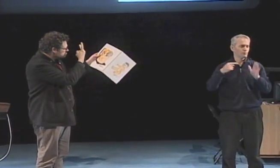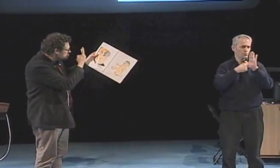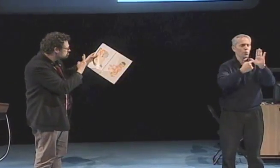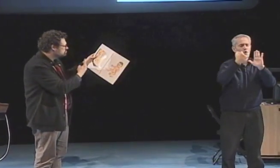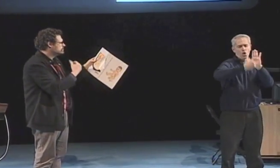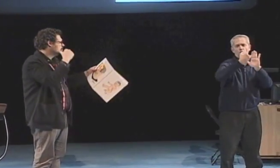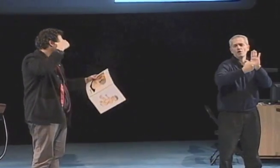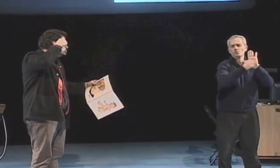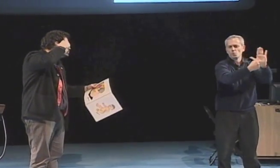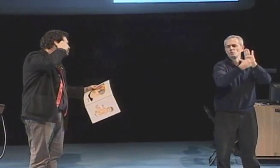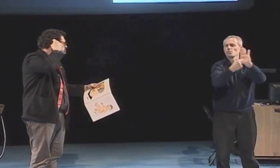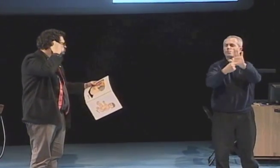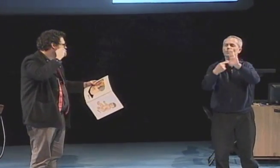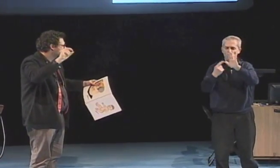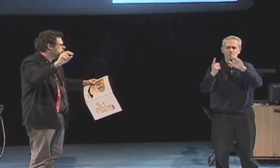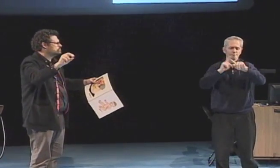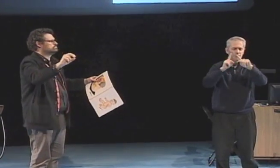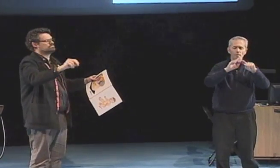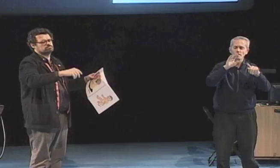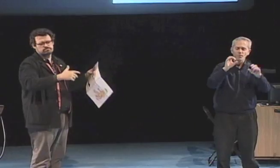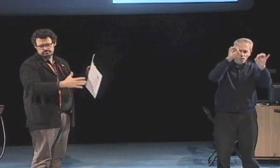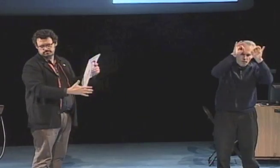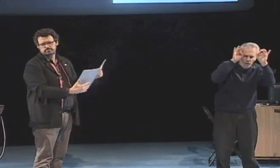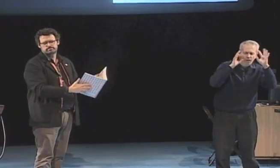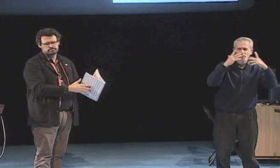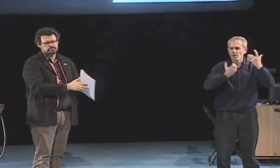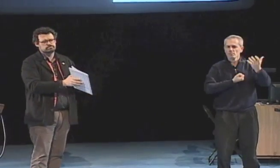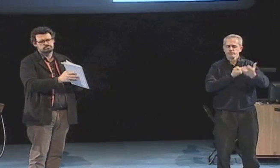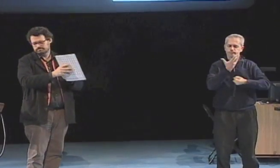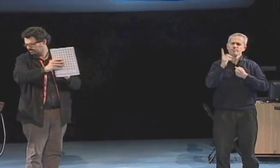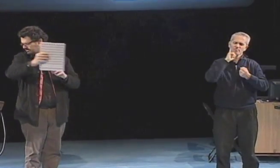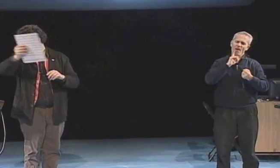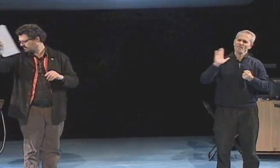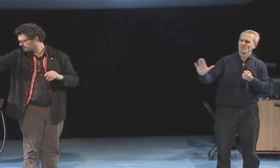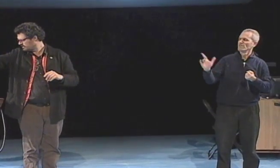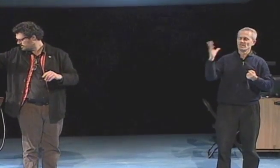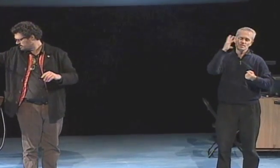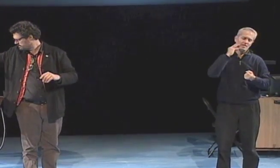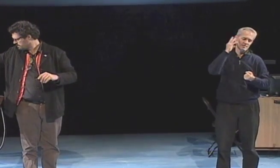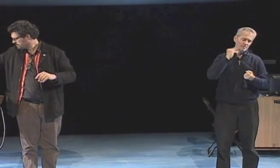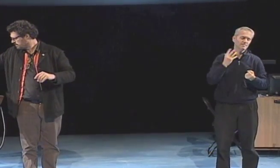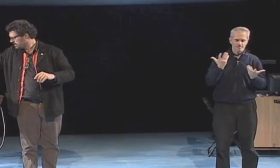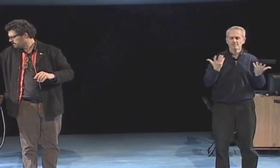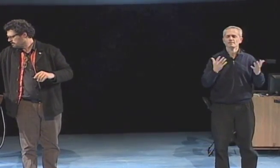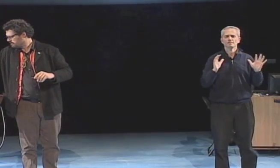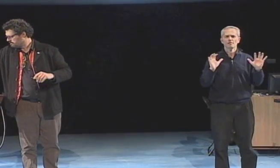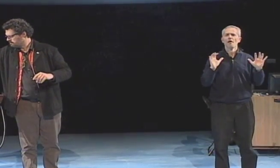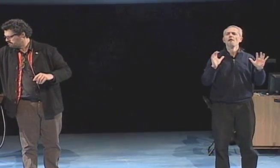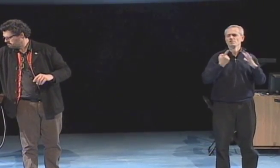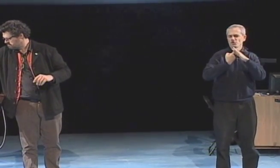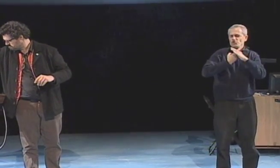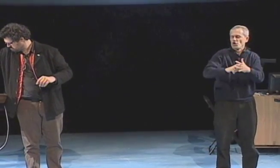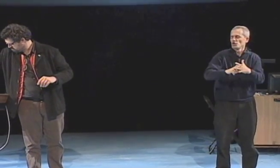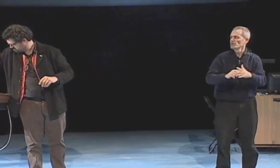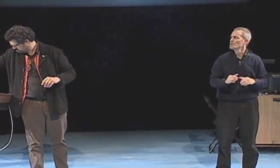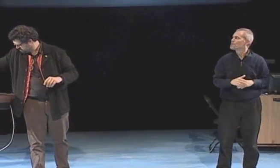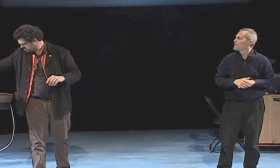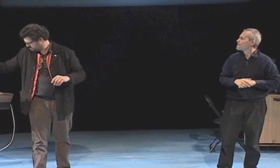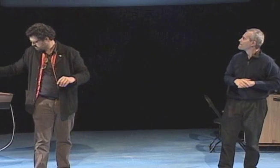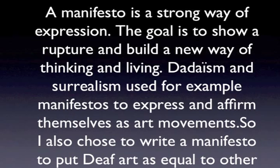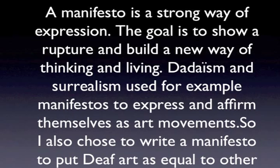The baby doll with the face made of batteries and the wires